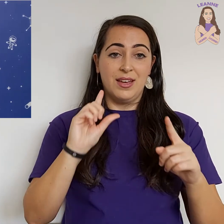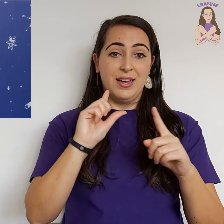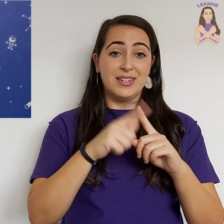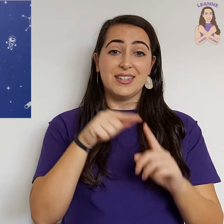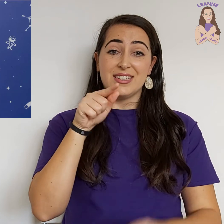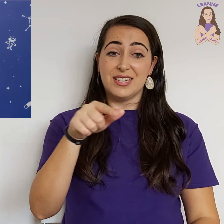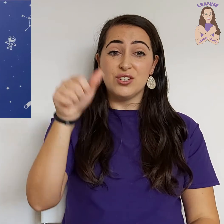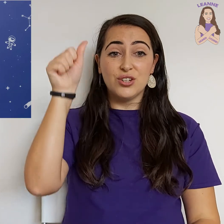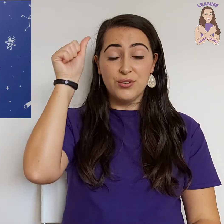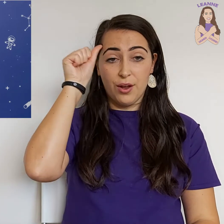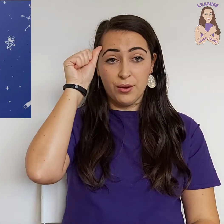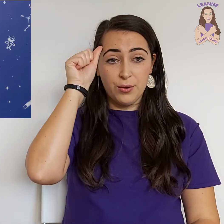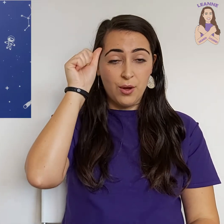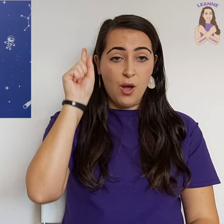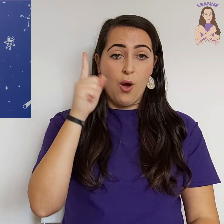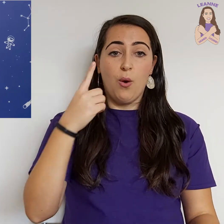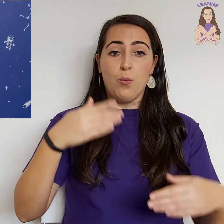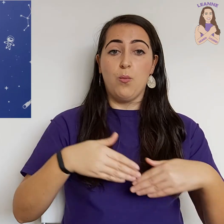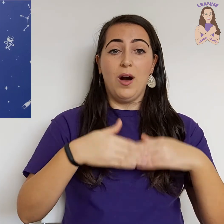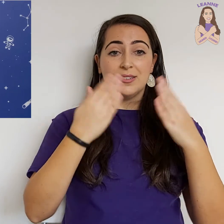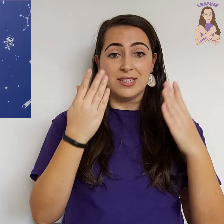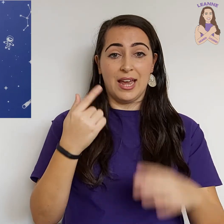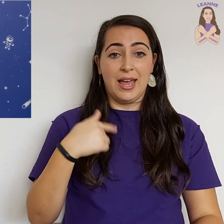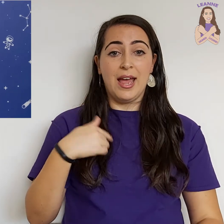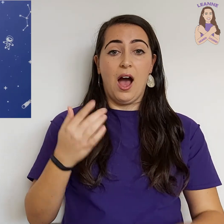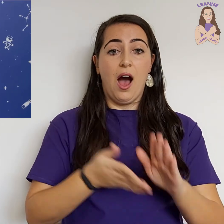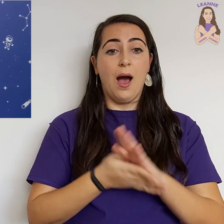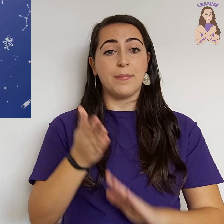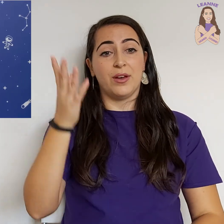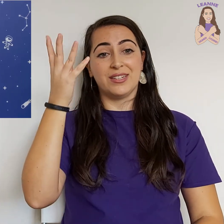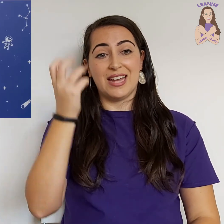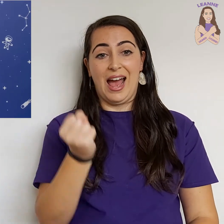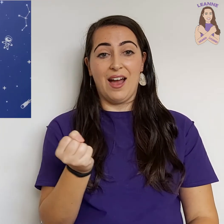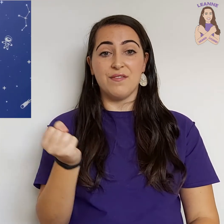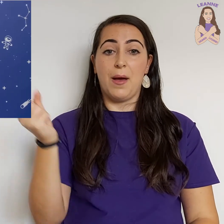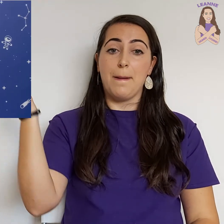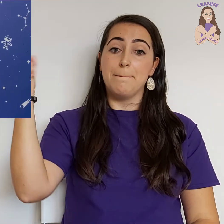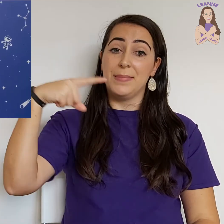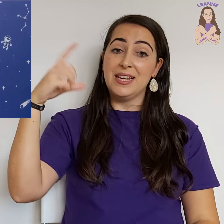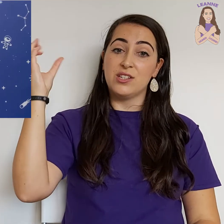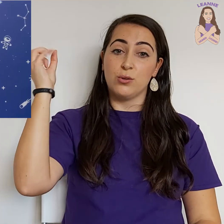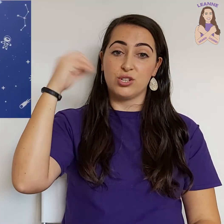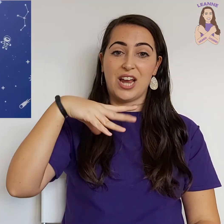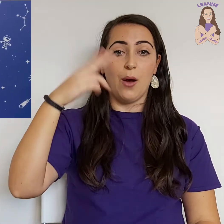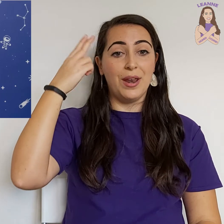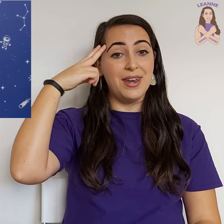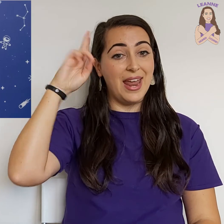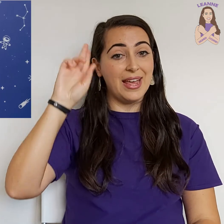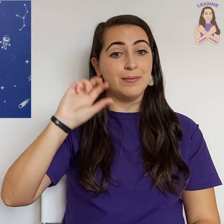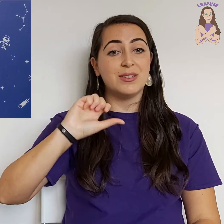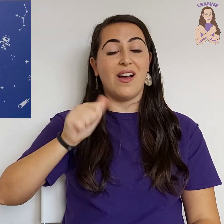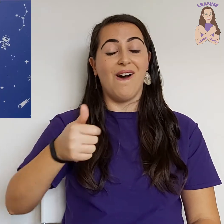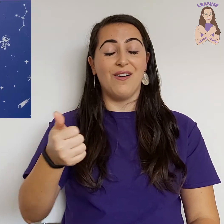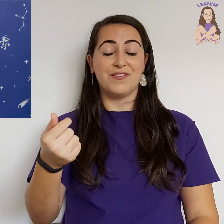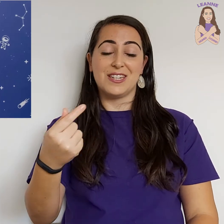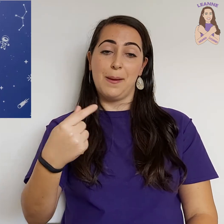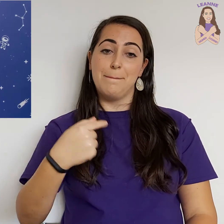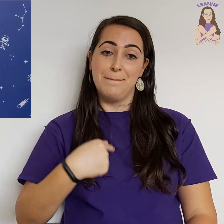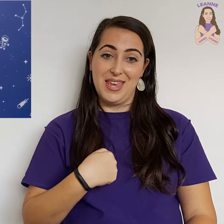Did you know one day I'm going to have a meteor shower named after me?